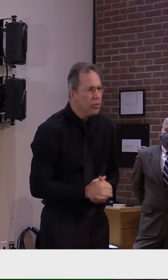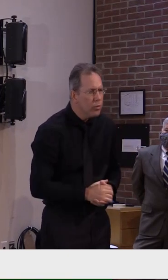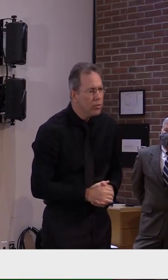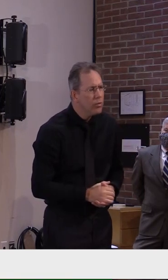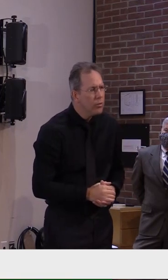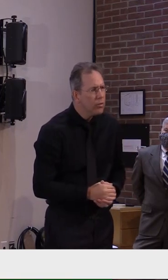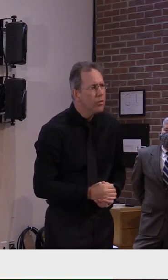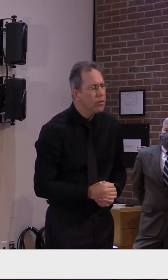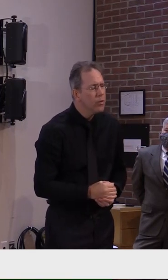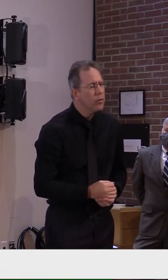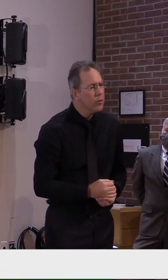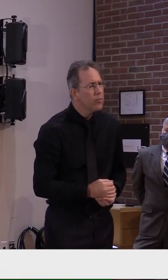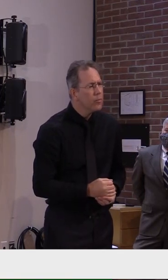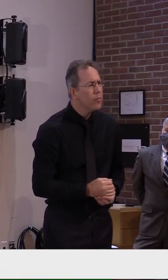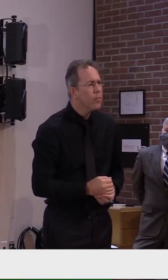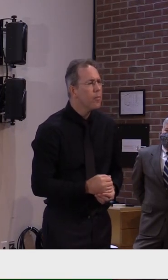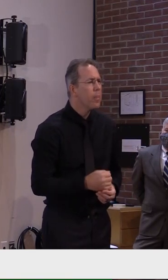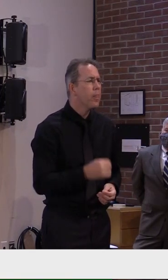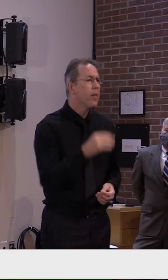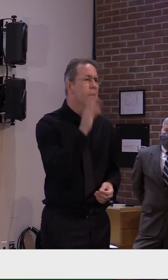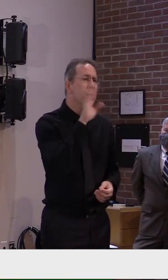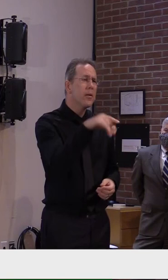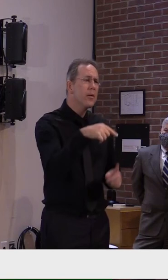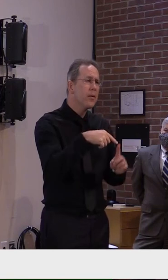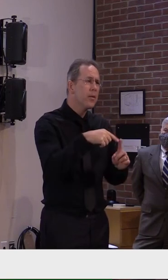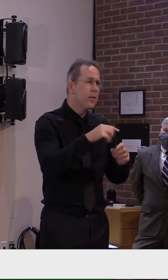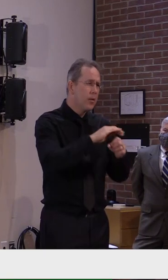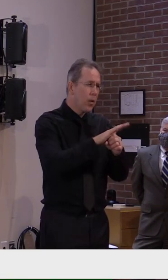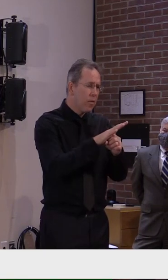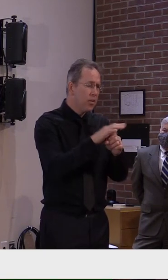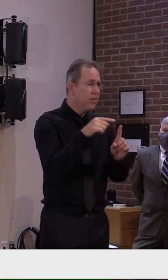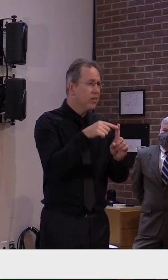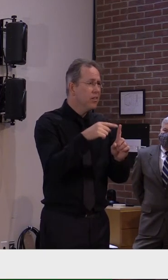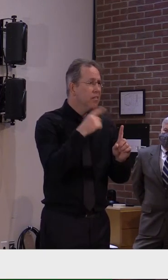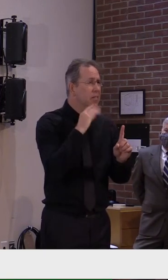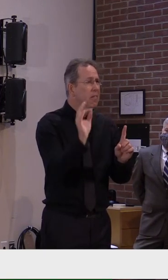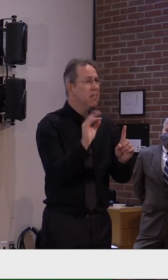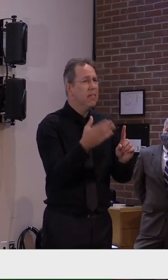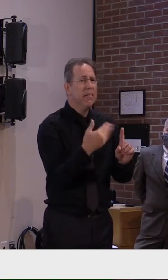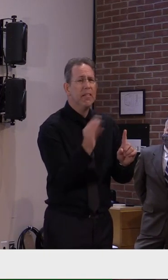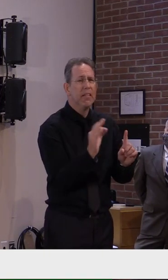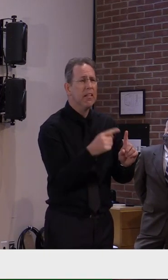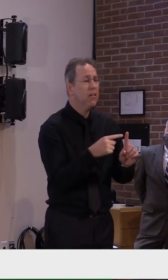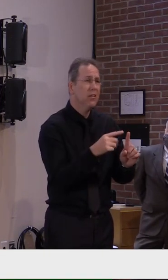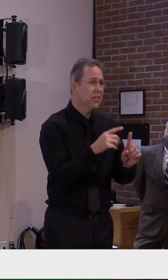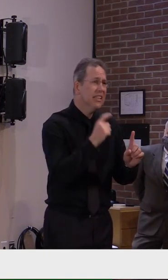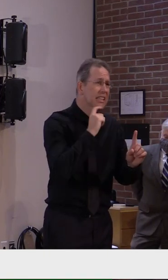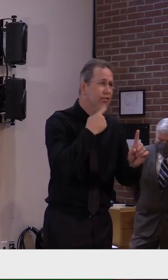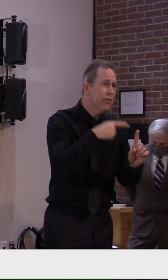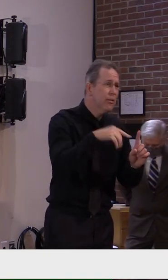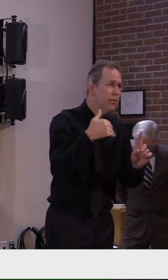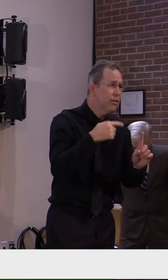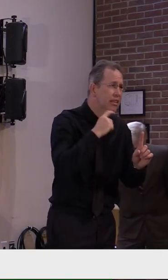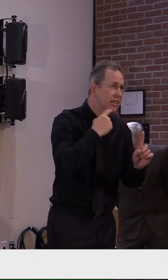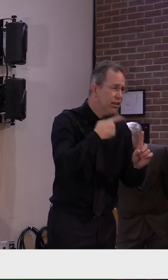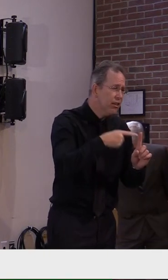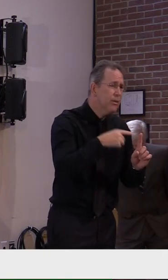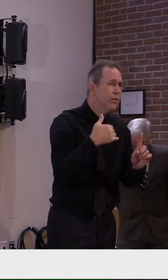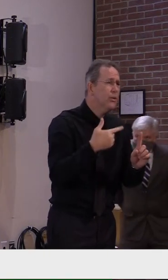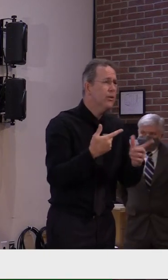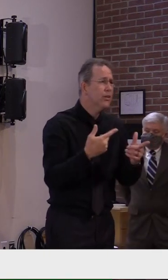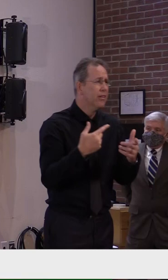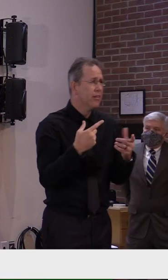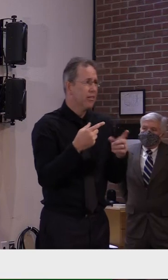virus. This is a serious medical problem and an issue for our society. But we know so much more about how to keep